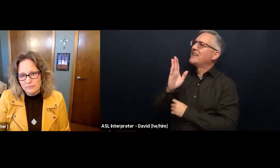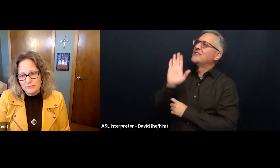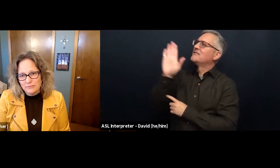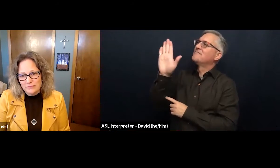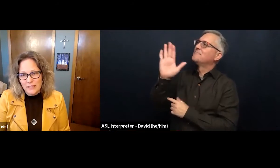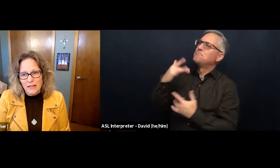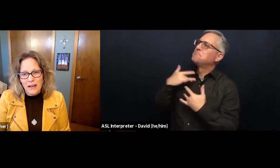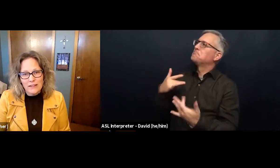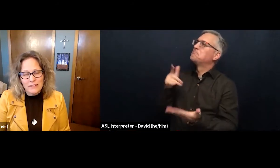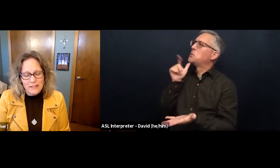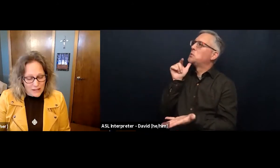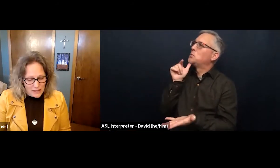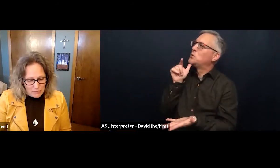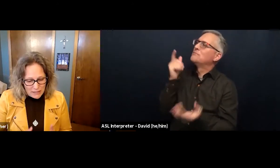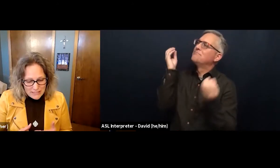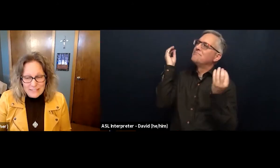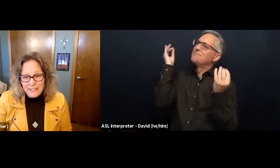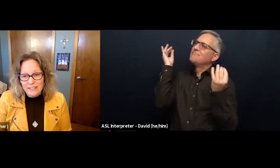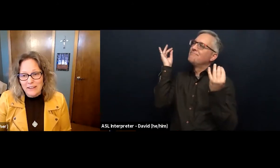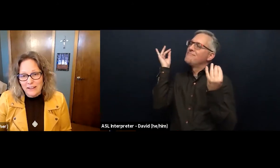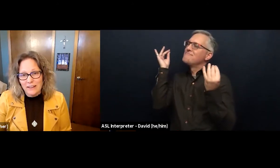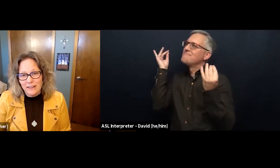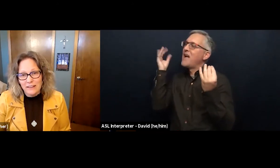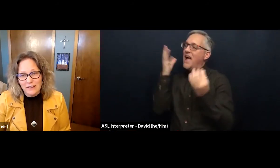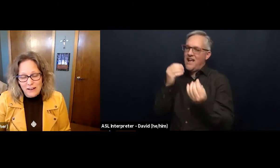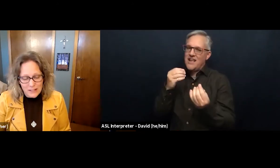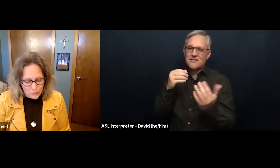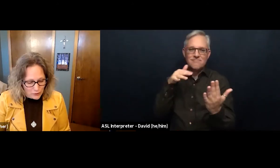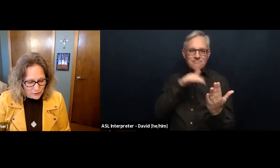and by studying God's word.